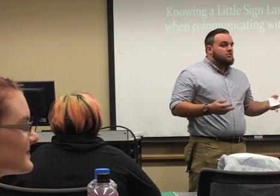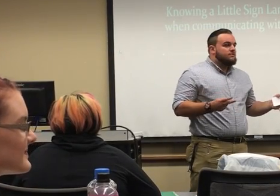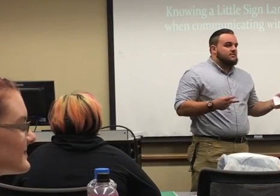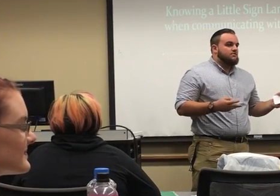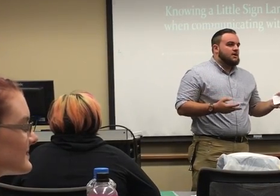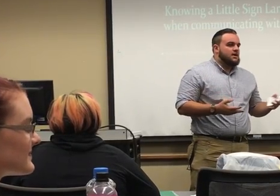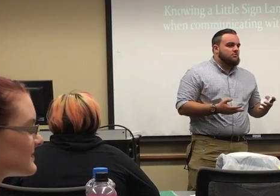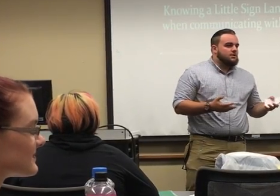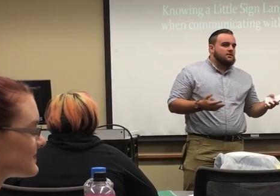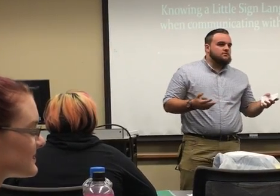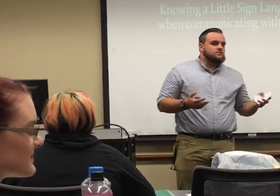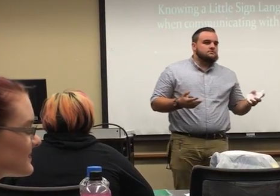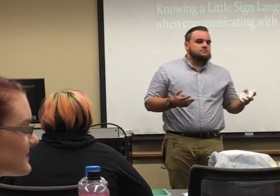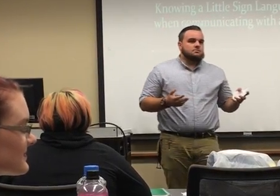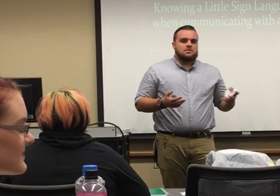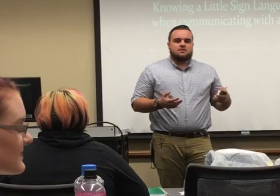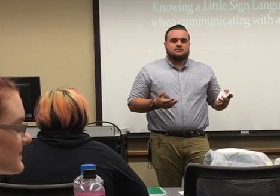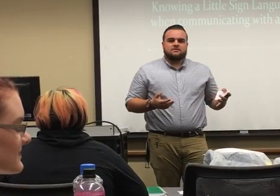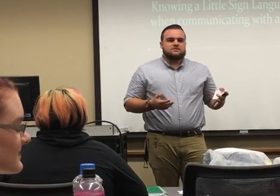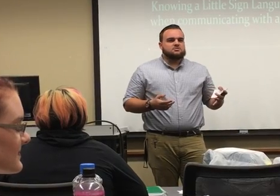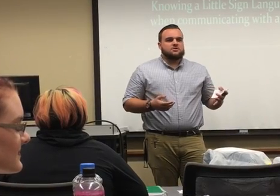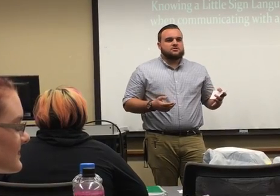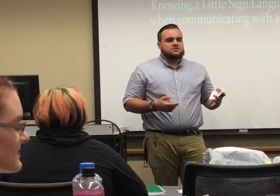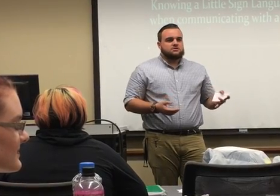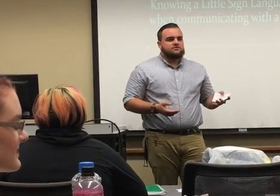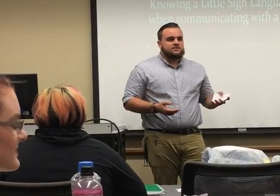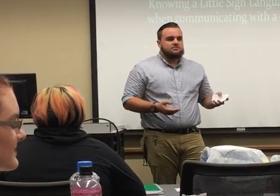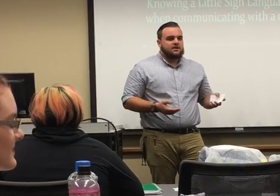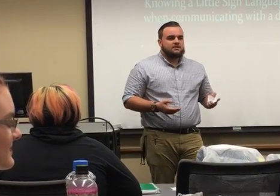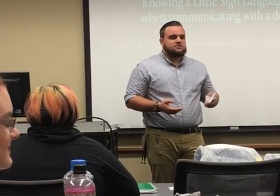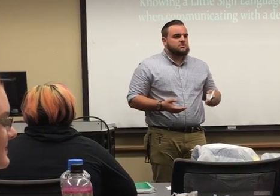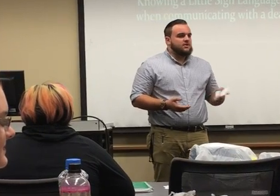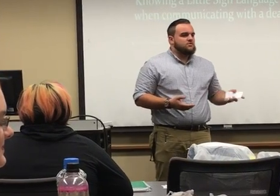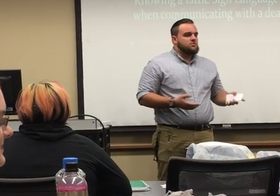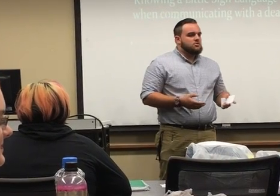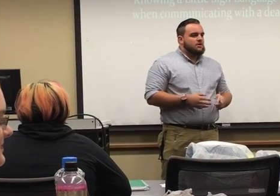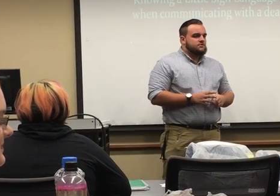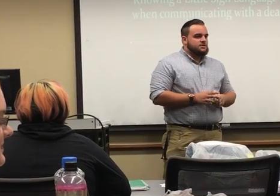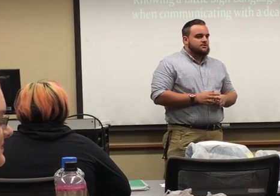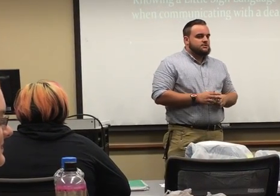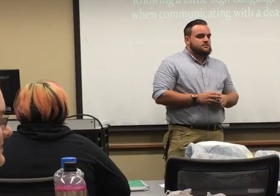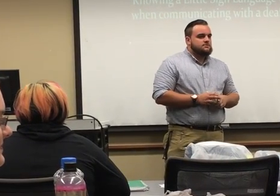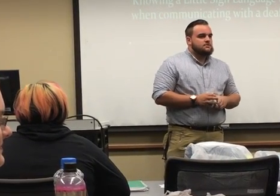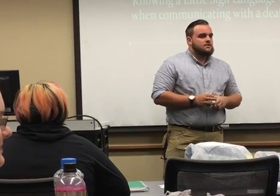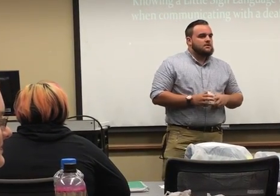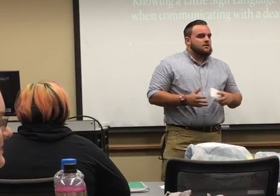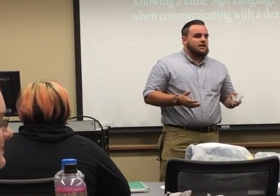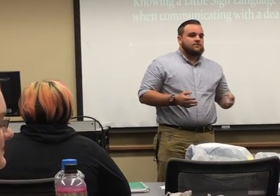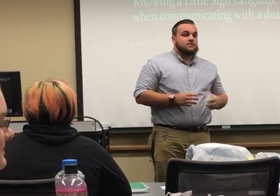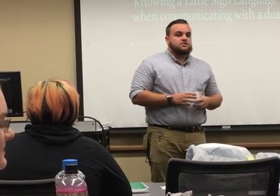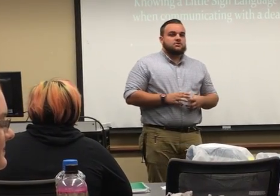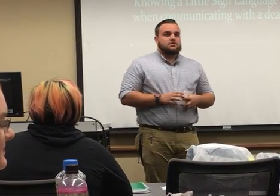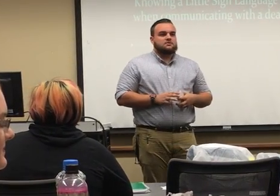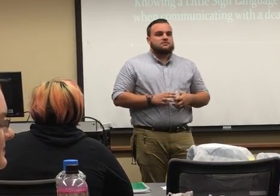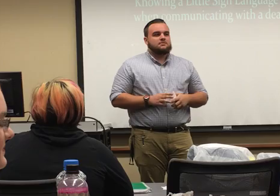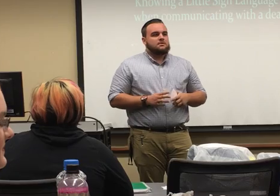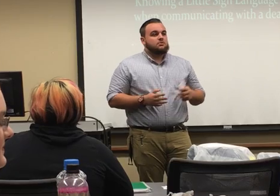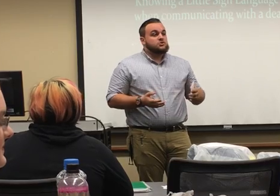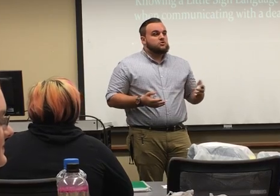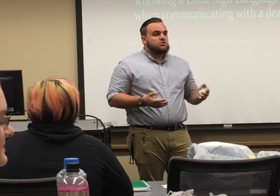one affected by it. Everybody else doesn't seem to notice that you're affected by it. They're still having normal conversations, laughing and joking, but you're the